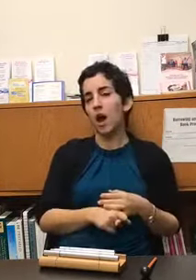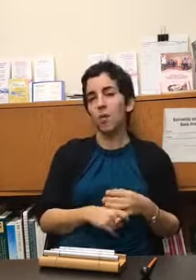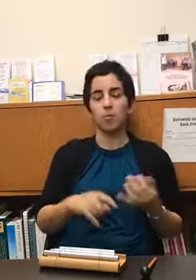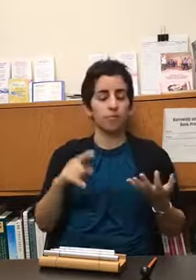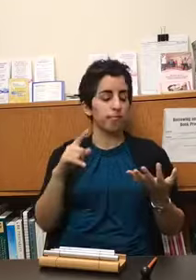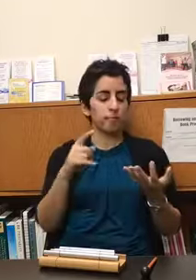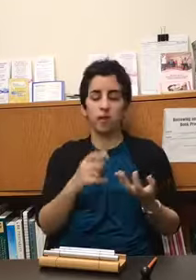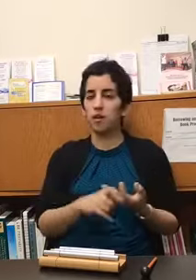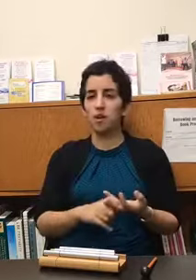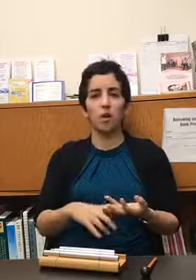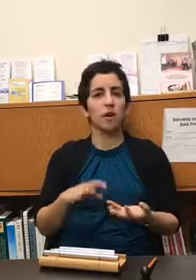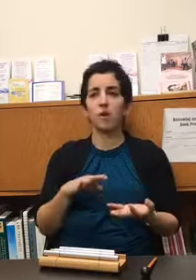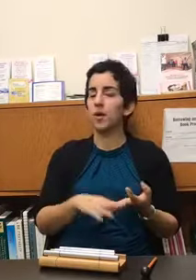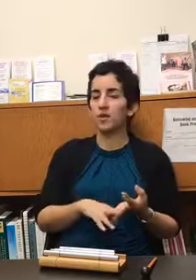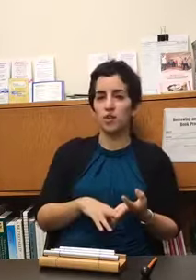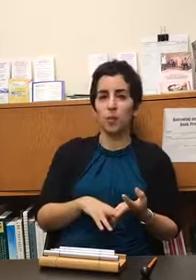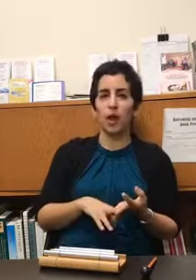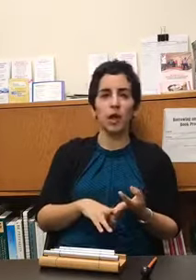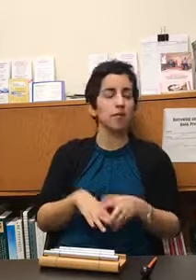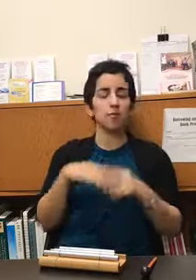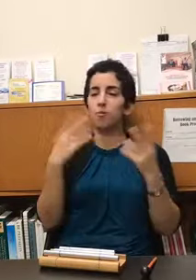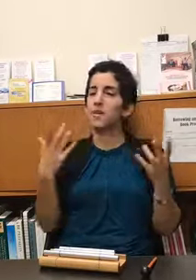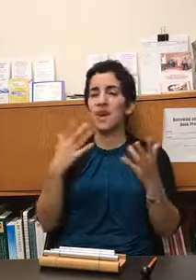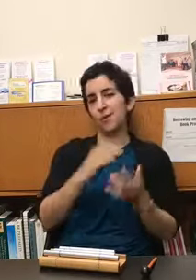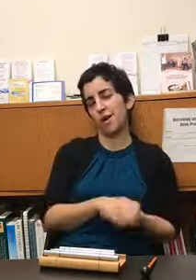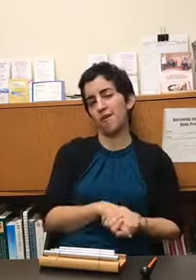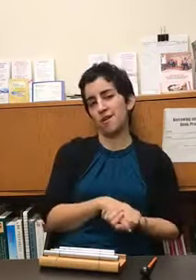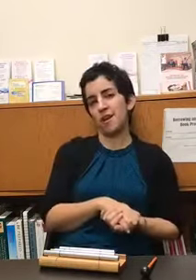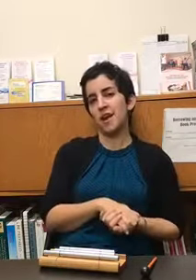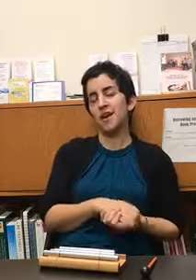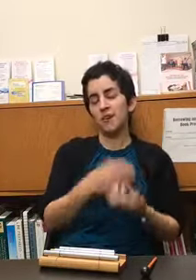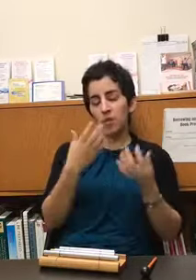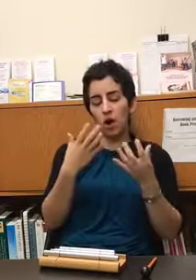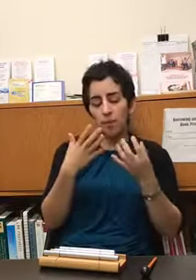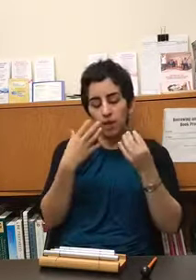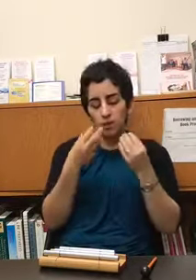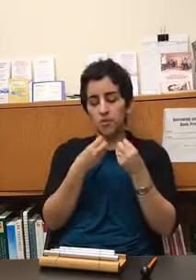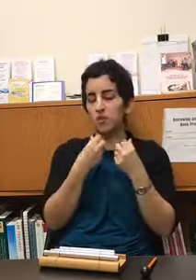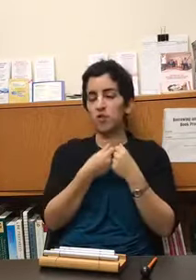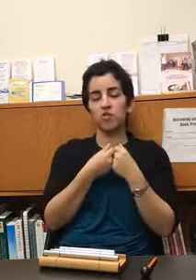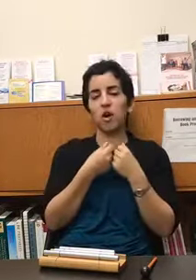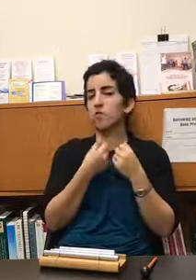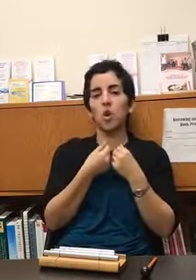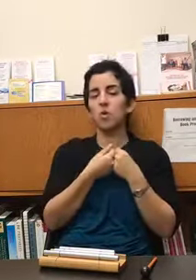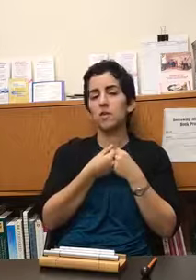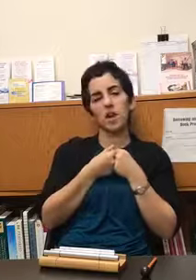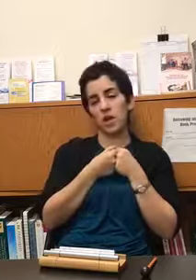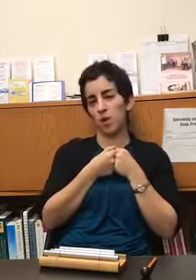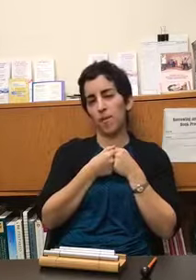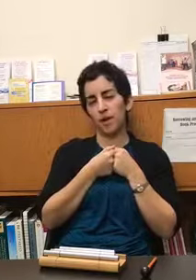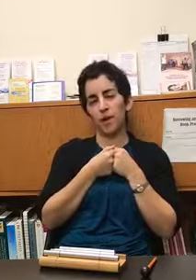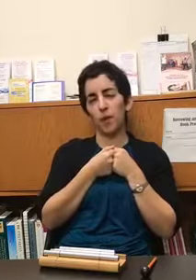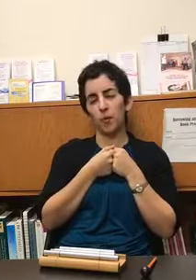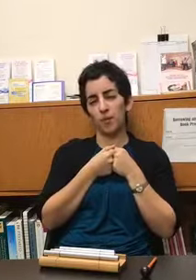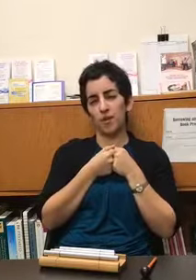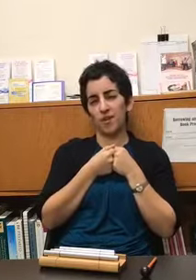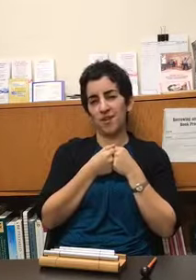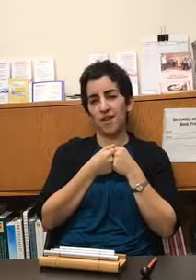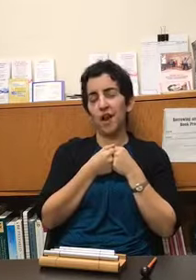you know on a quick lunch break really anywhere and again if you're humming especially if you're soft no one's going to hear it but you and i